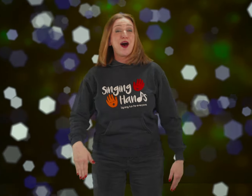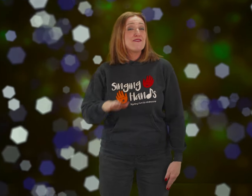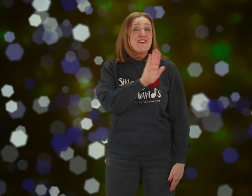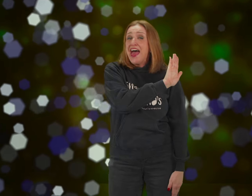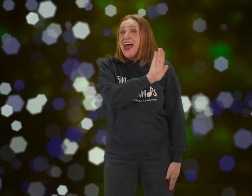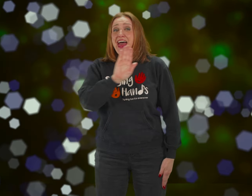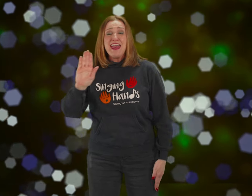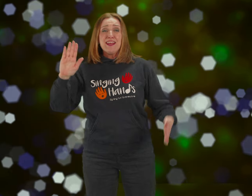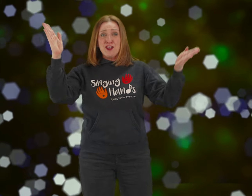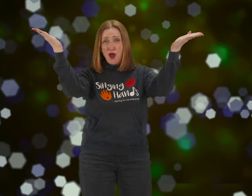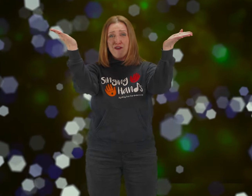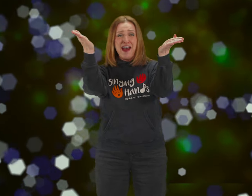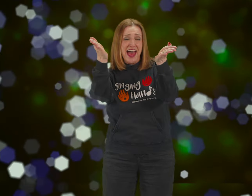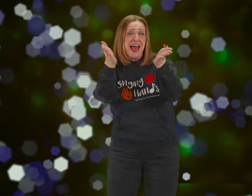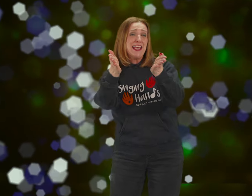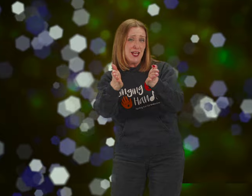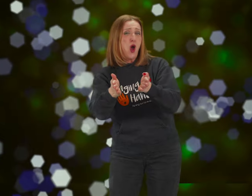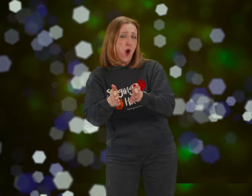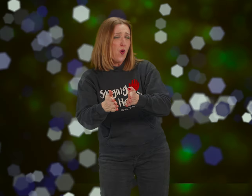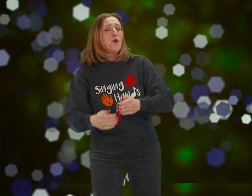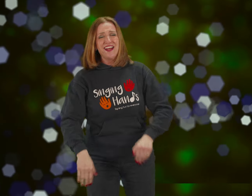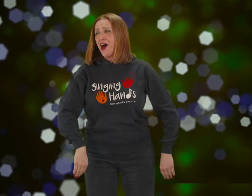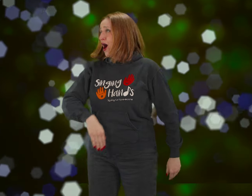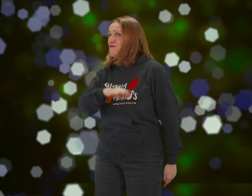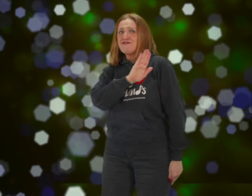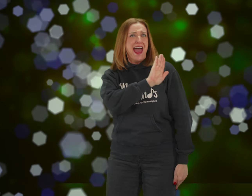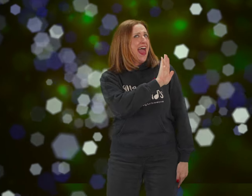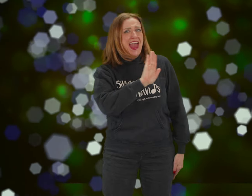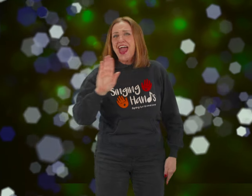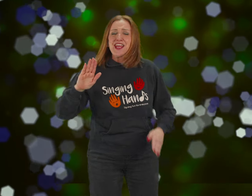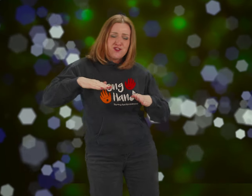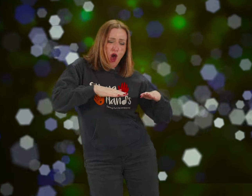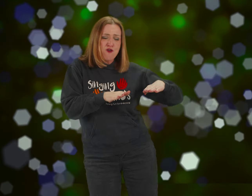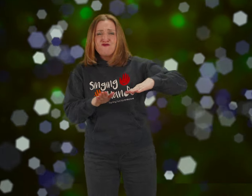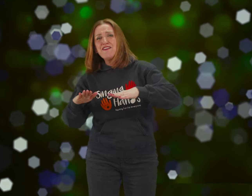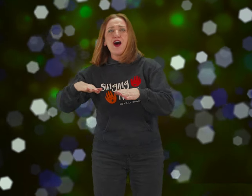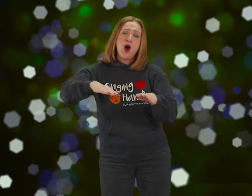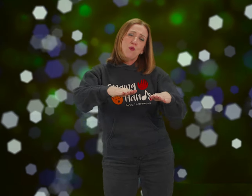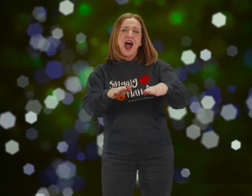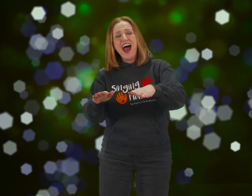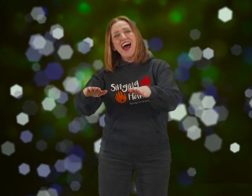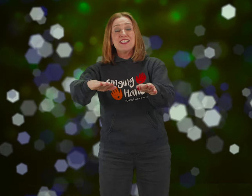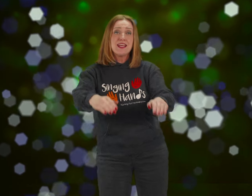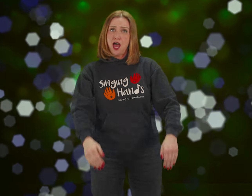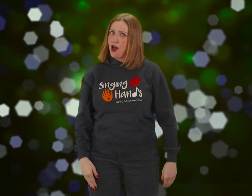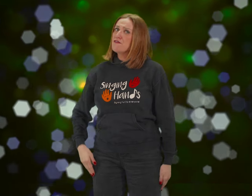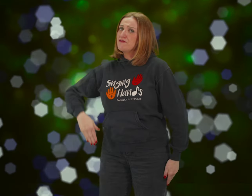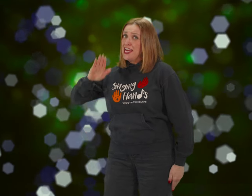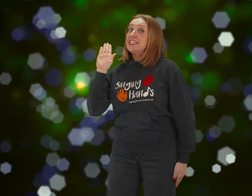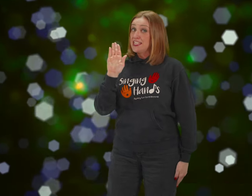Ain't nobody low enough Ain't no river wide enough To